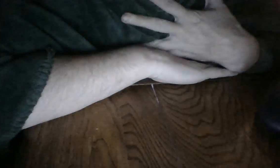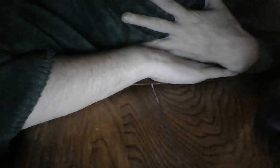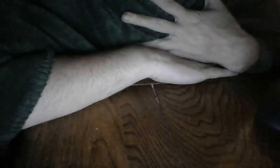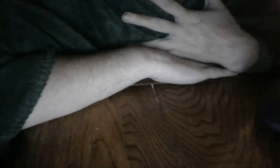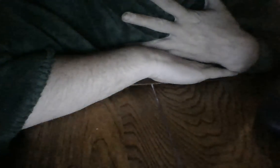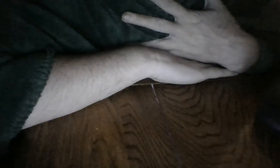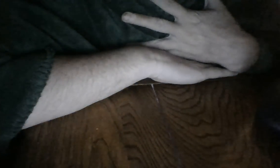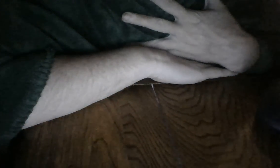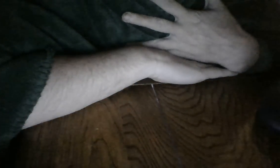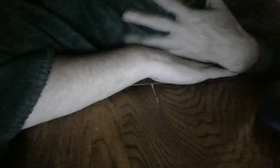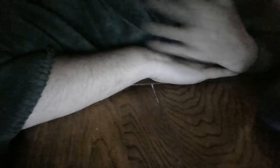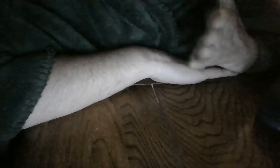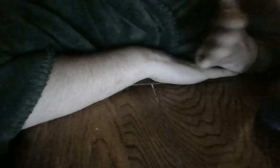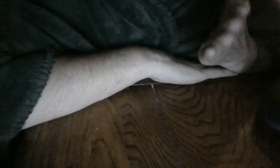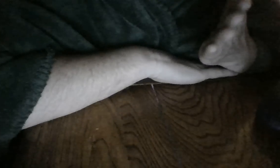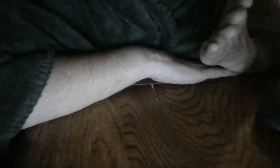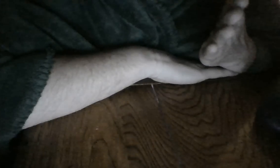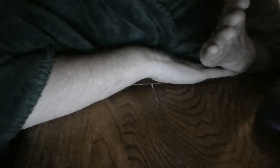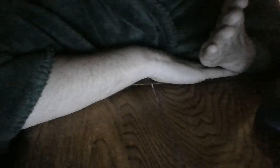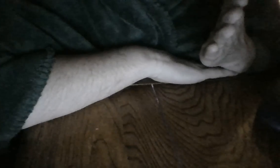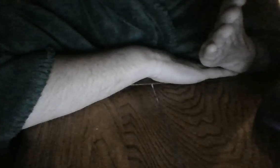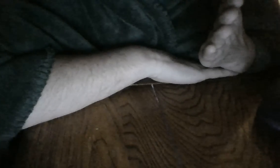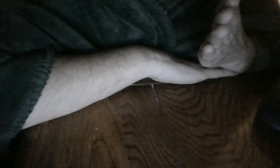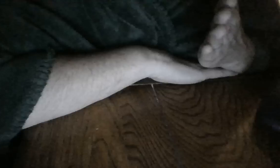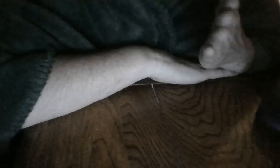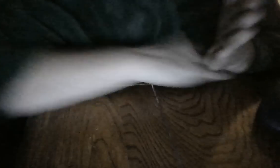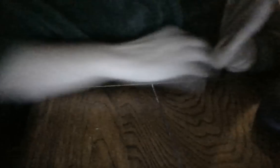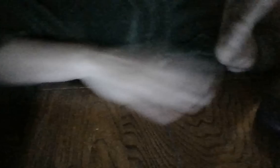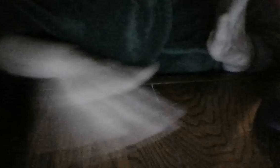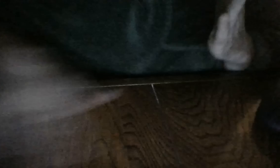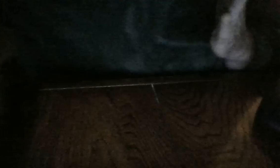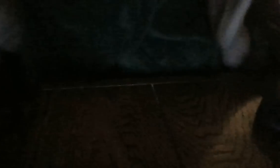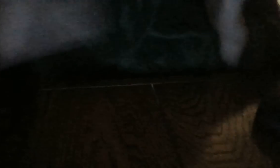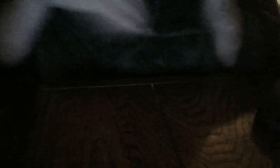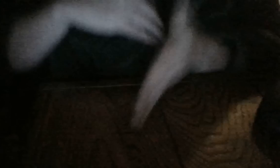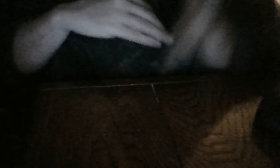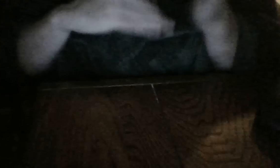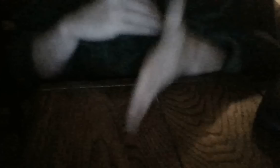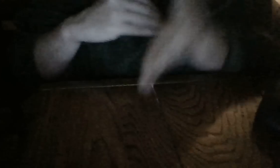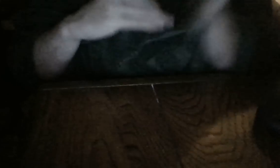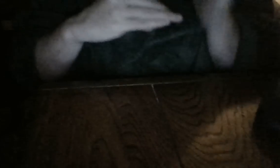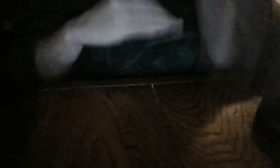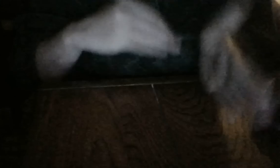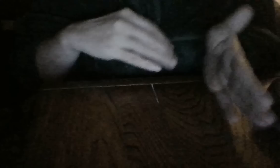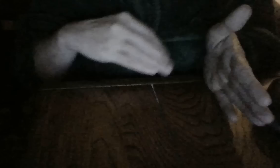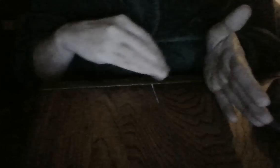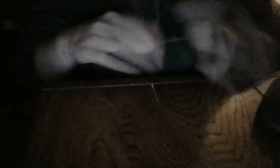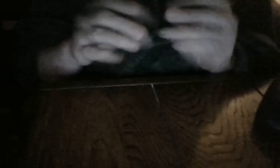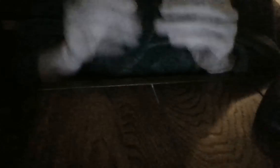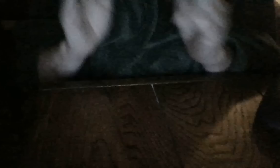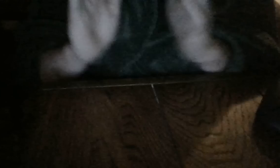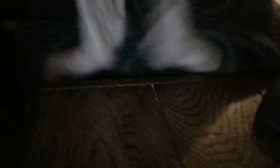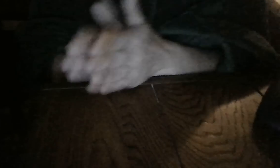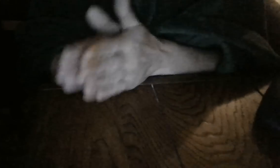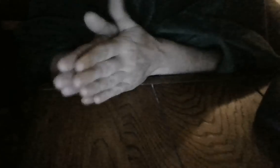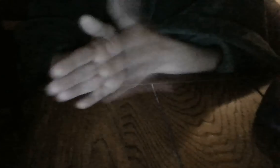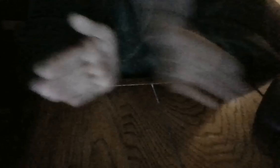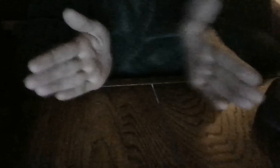fem energy sister, a feminine energy